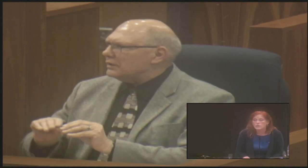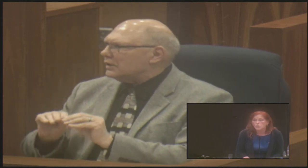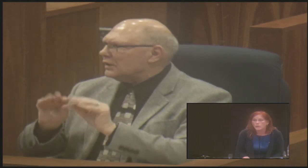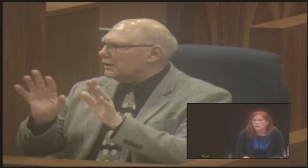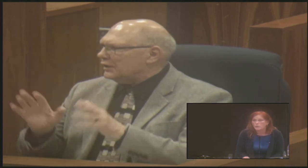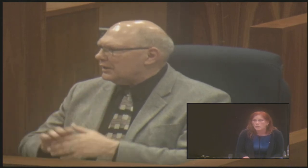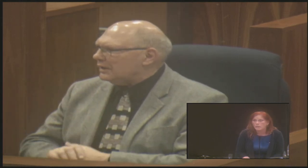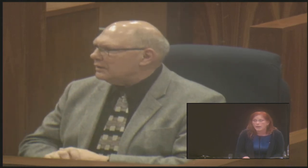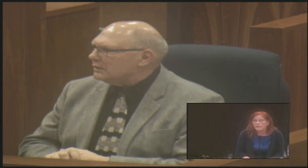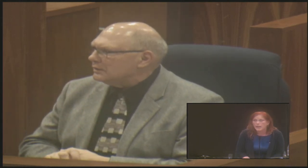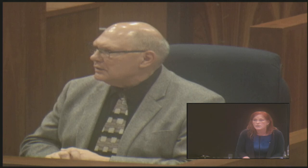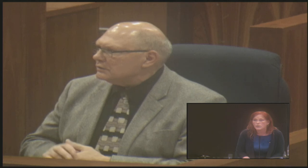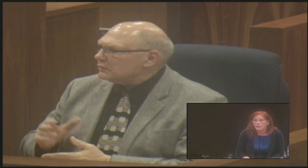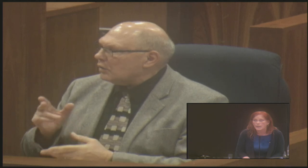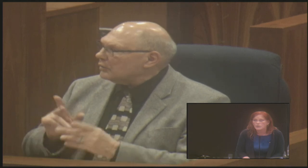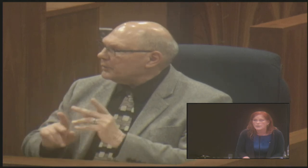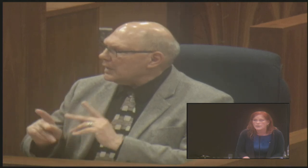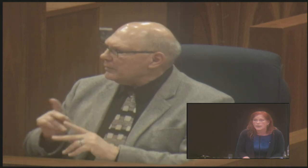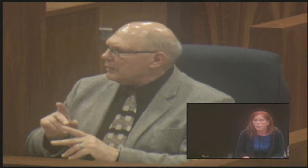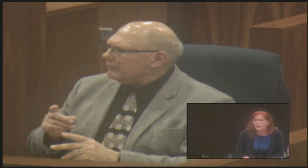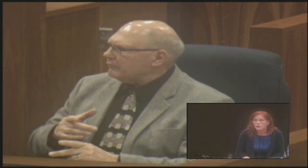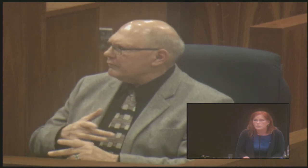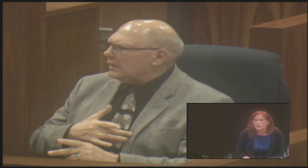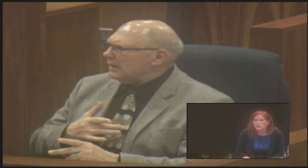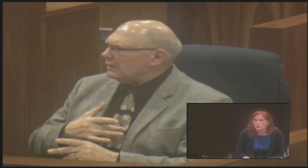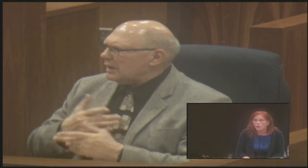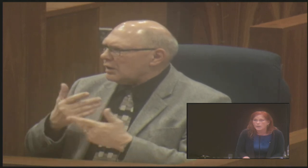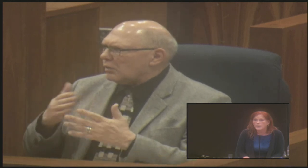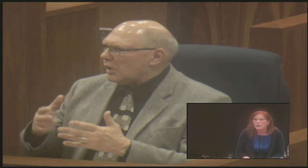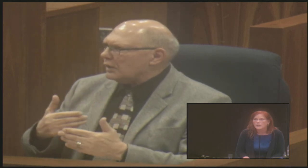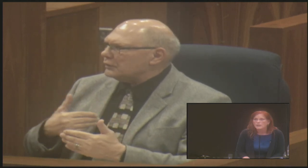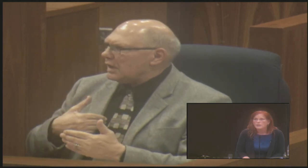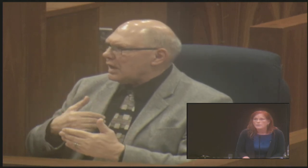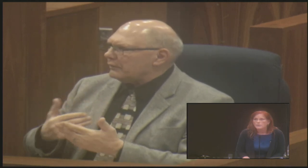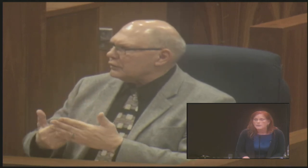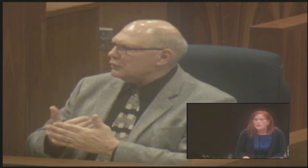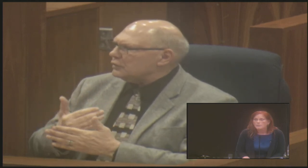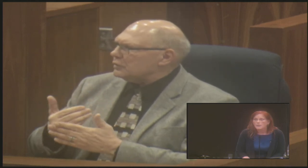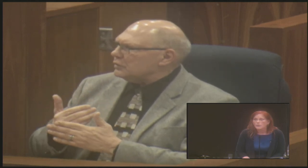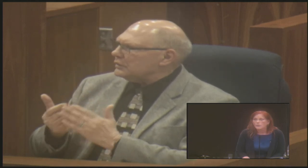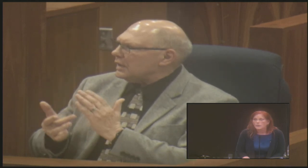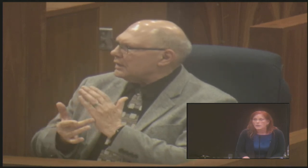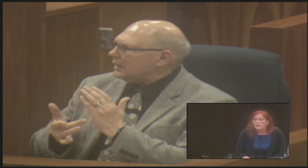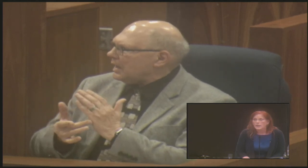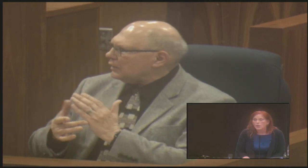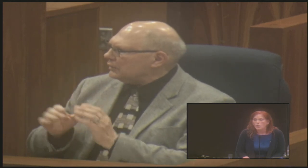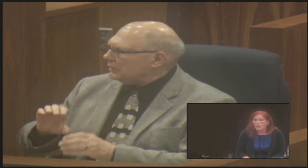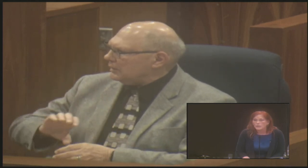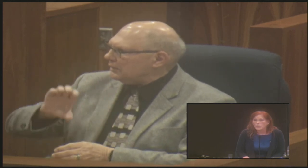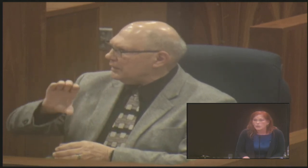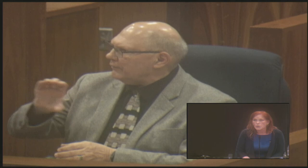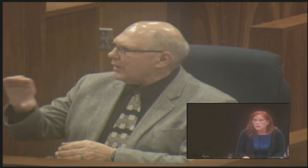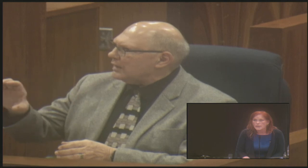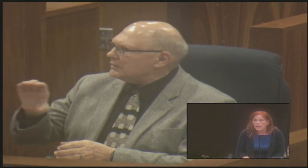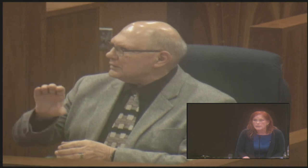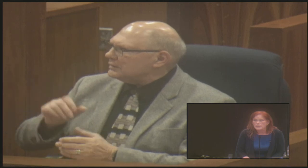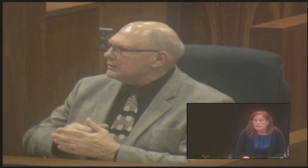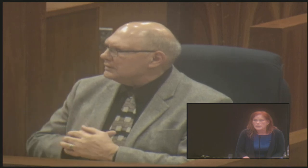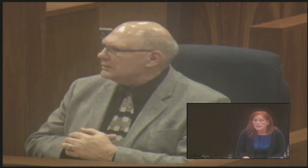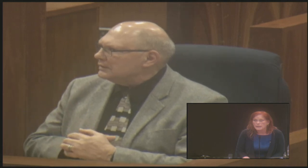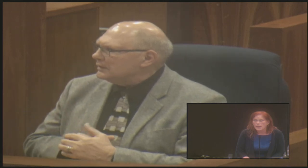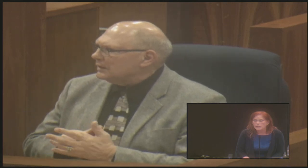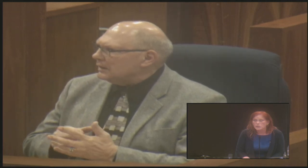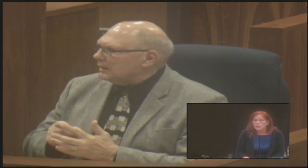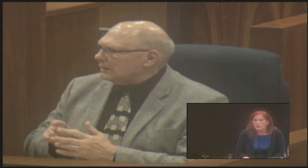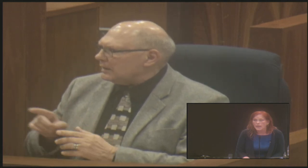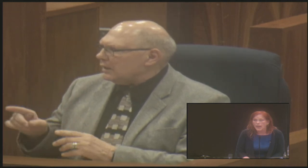theaters are just wonderful to provide that so that we can just sit and watch the movie and enjoy it. Some people feel that they don't want to use that